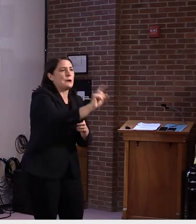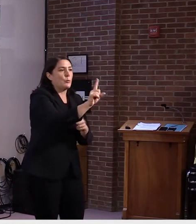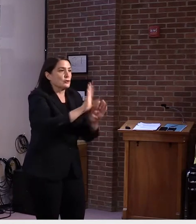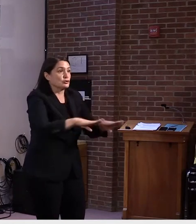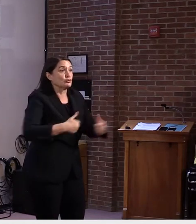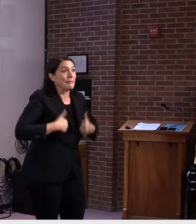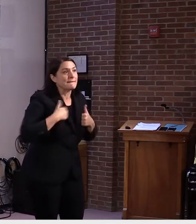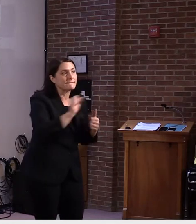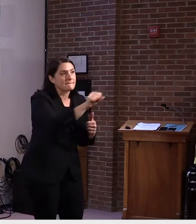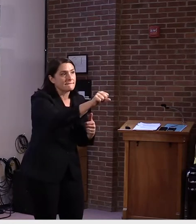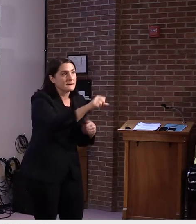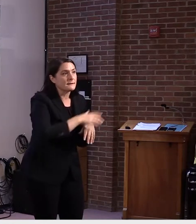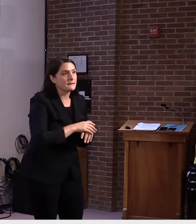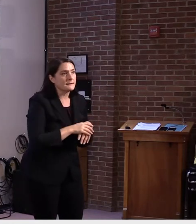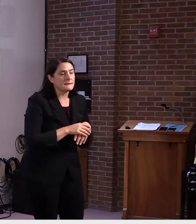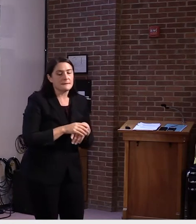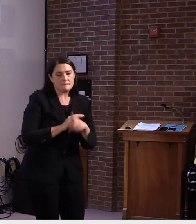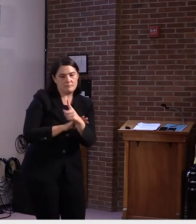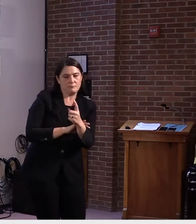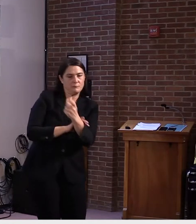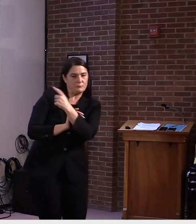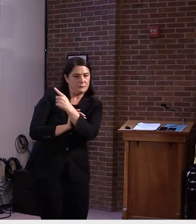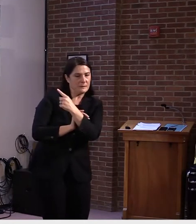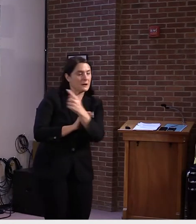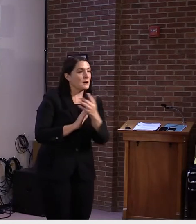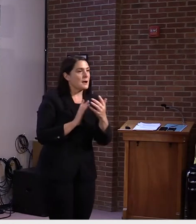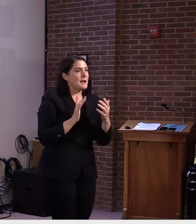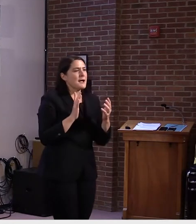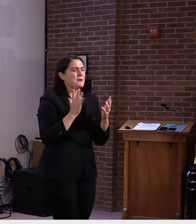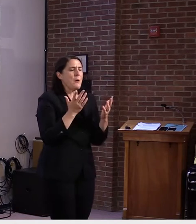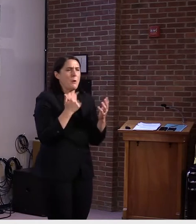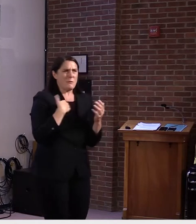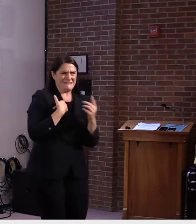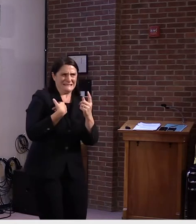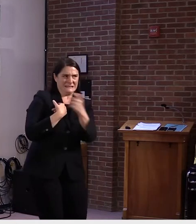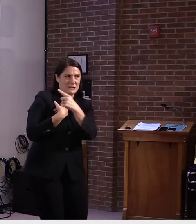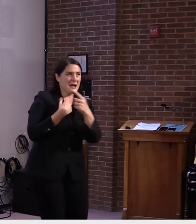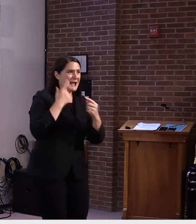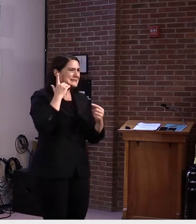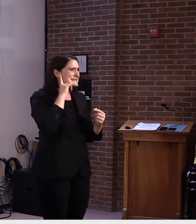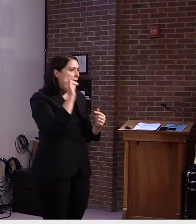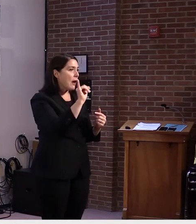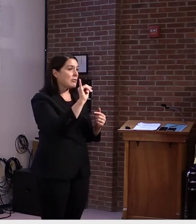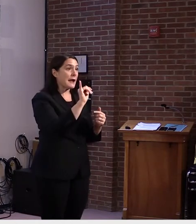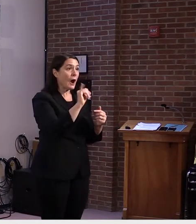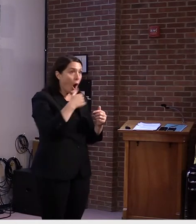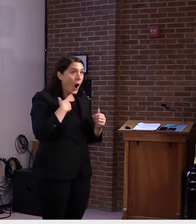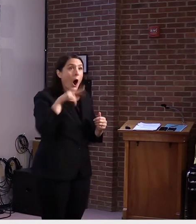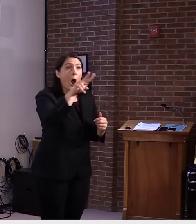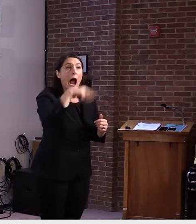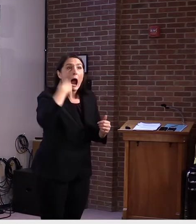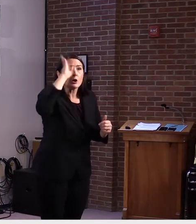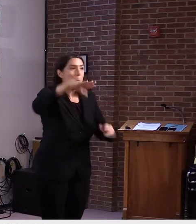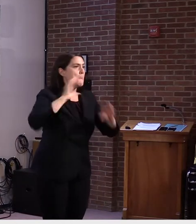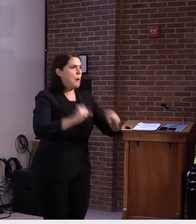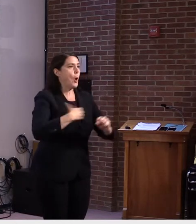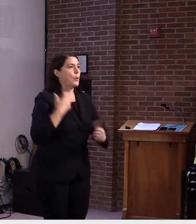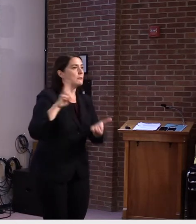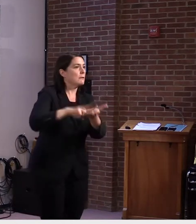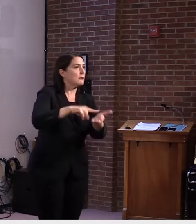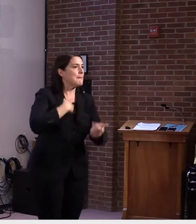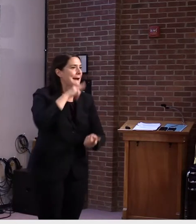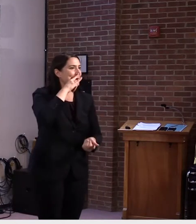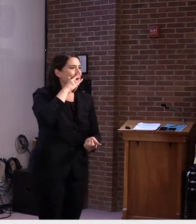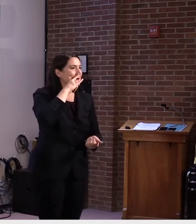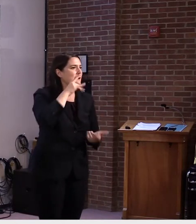Well, what about, uh, in terms of connecting families to those places? mean, it sounds like it's first come, first serve, but won't that sort of, you know,